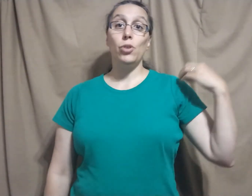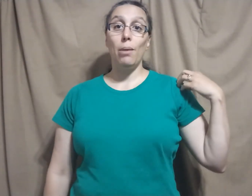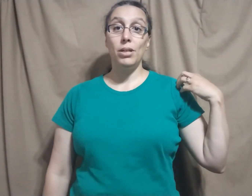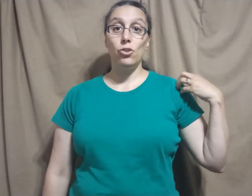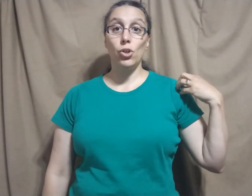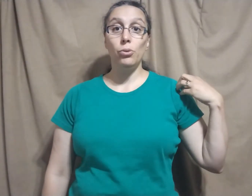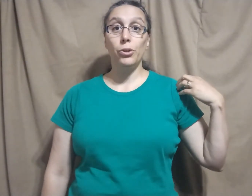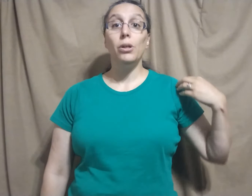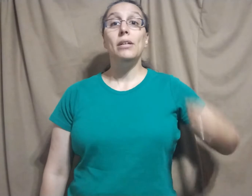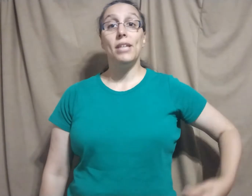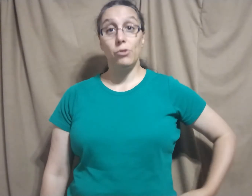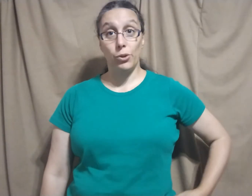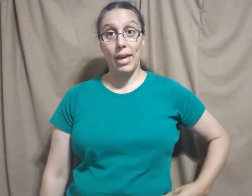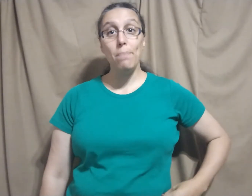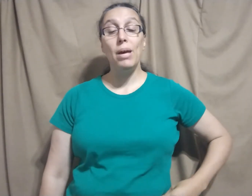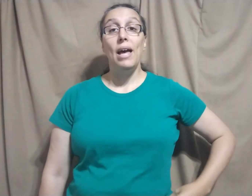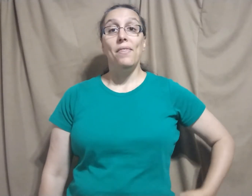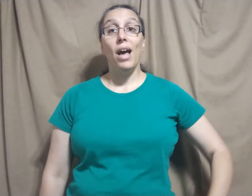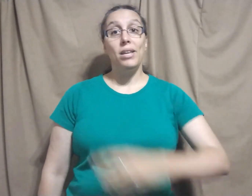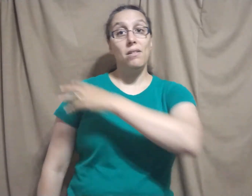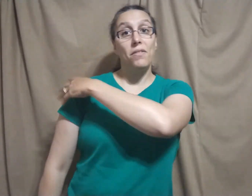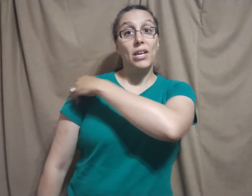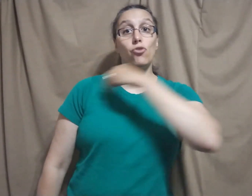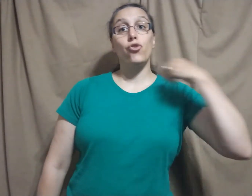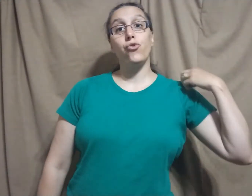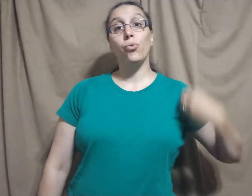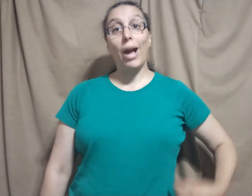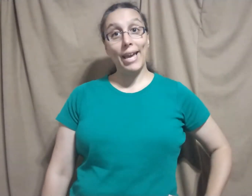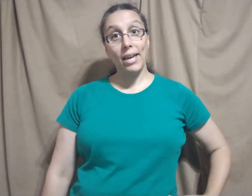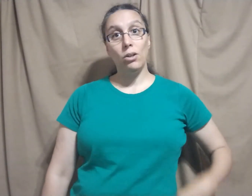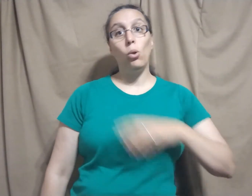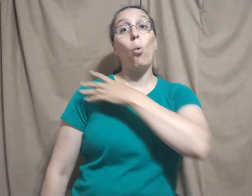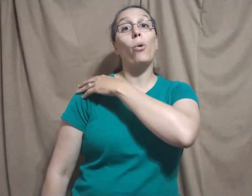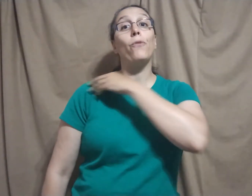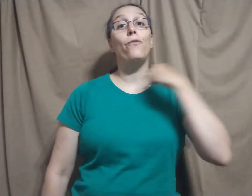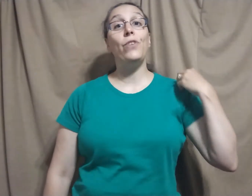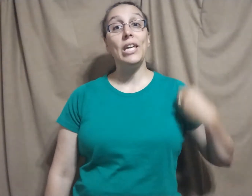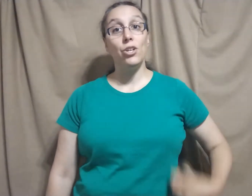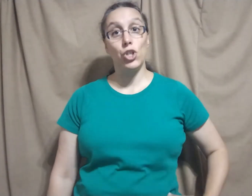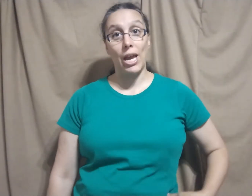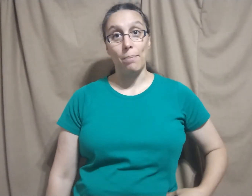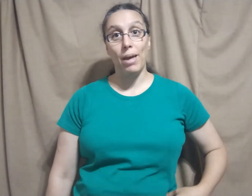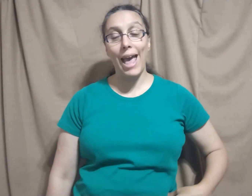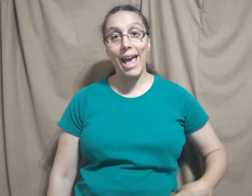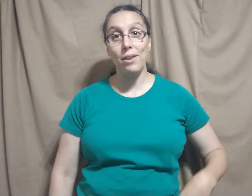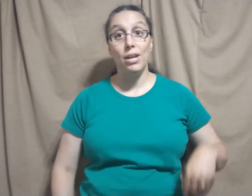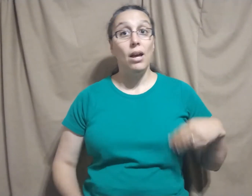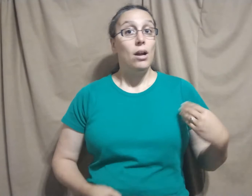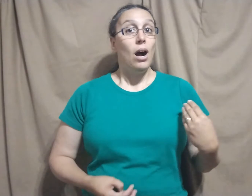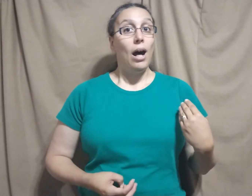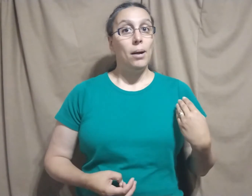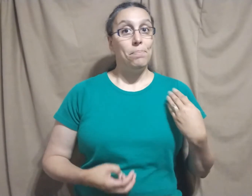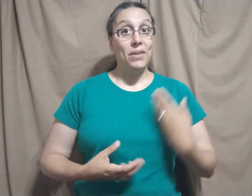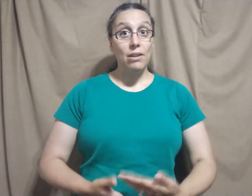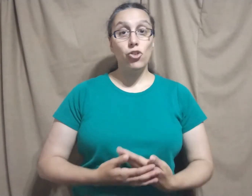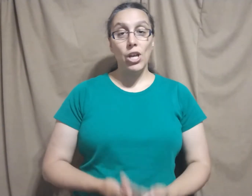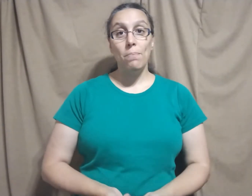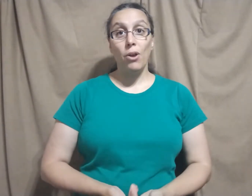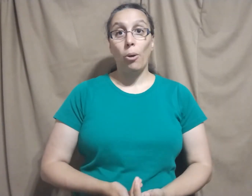dominant shoulder down to your hip. That is the triangle or V shape. And these shapes are